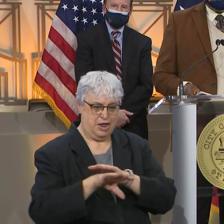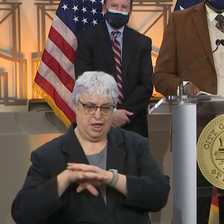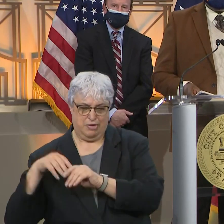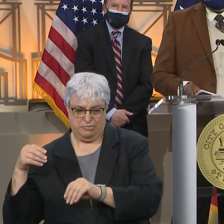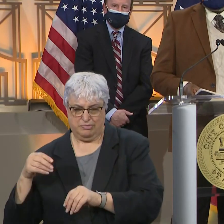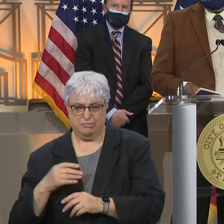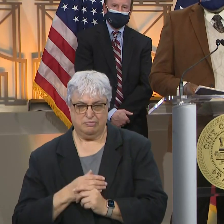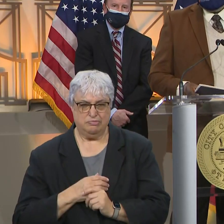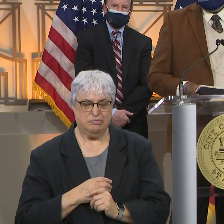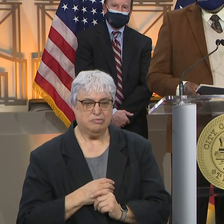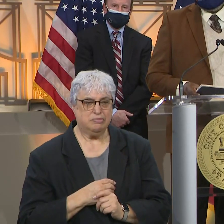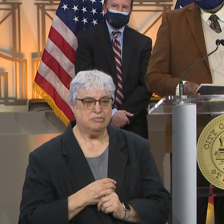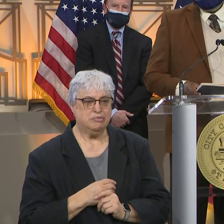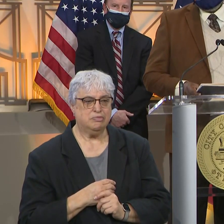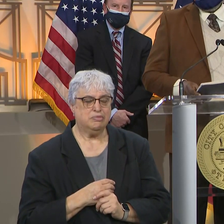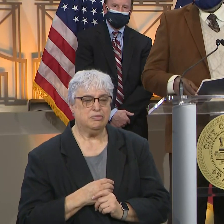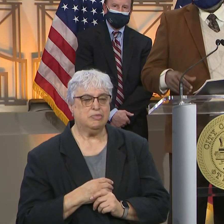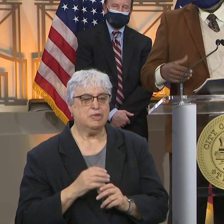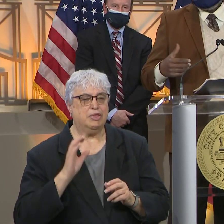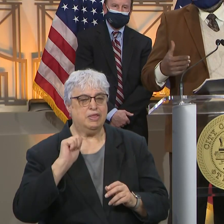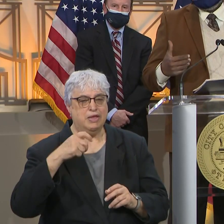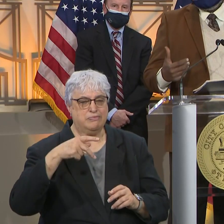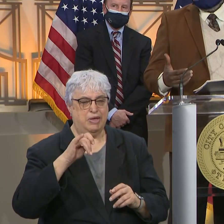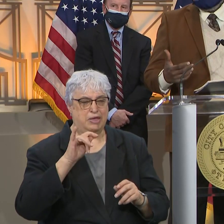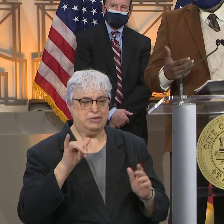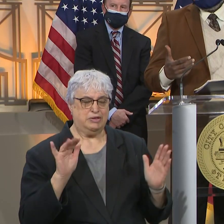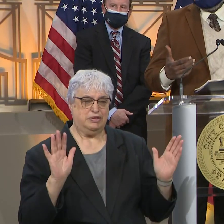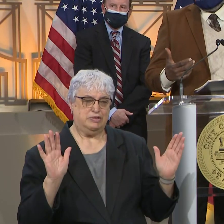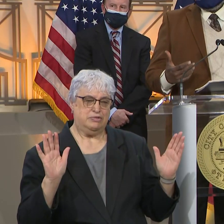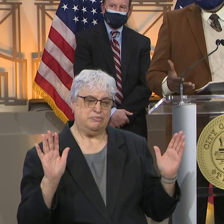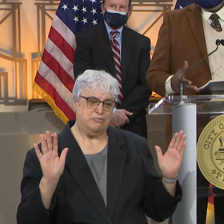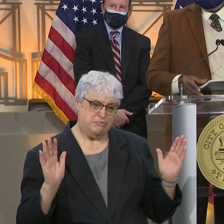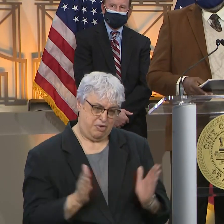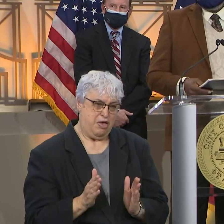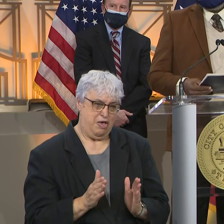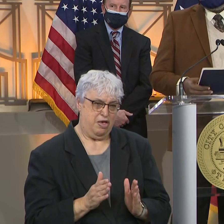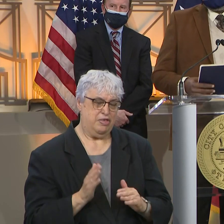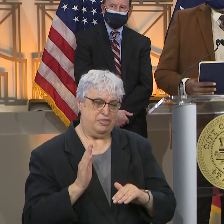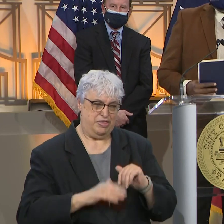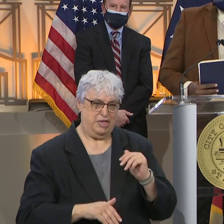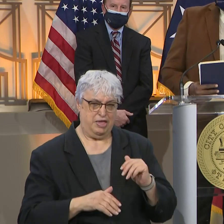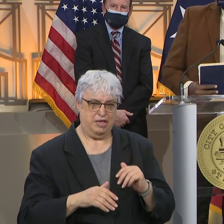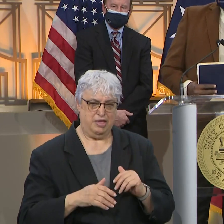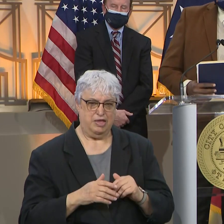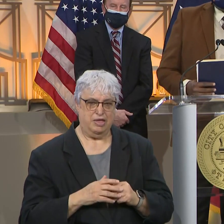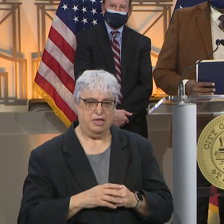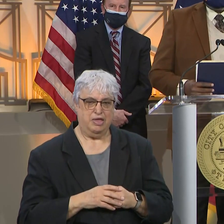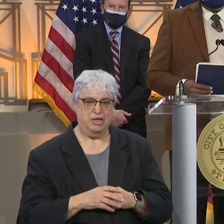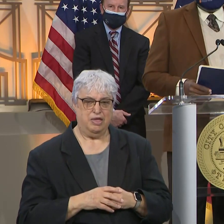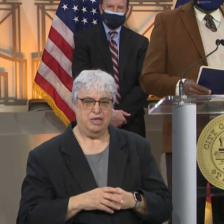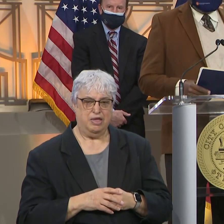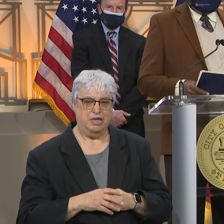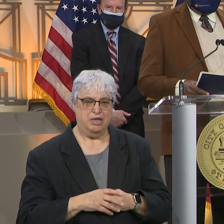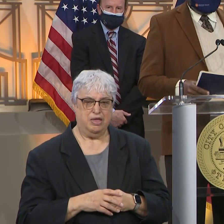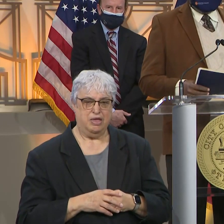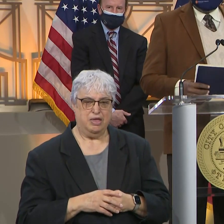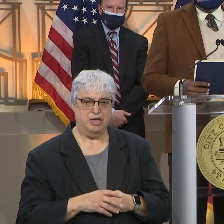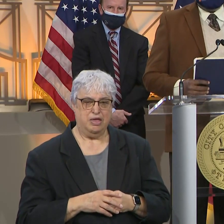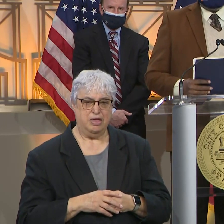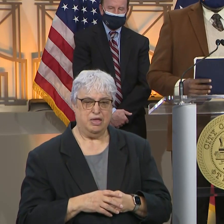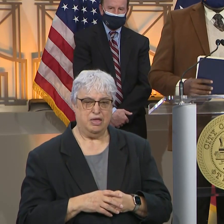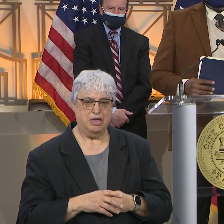capacity there was a lot smaller. Director Steven, while you are still on the podium,